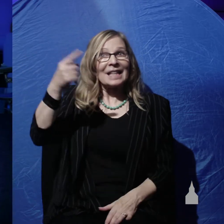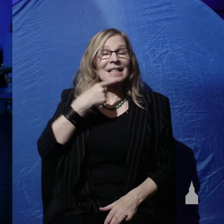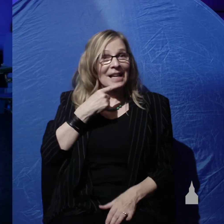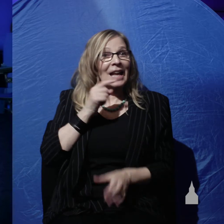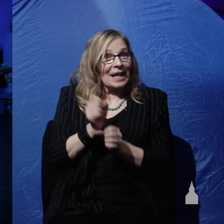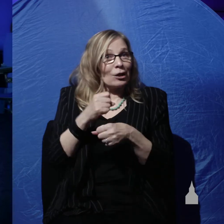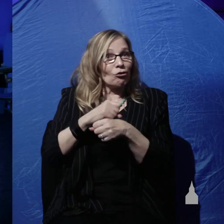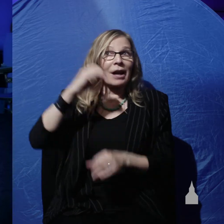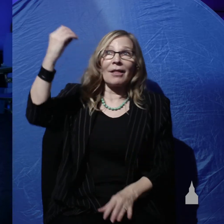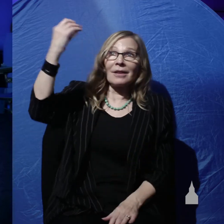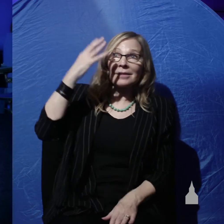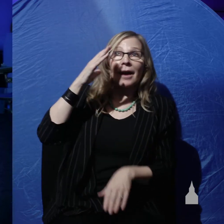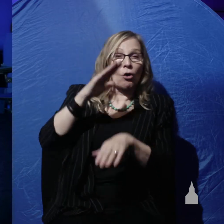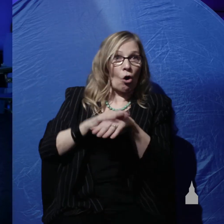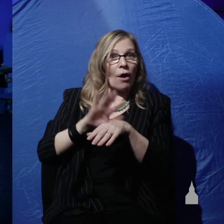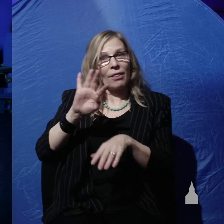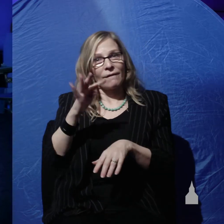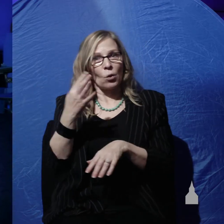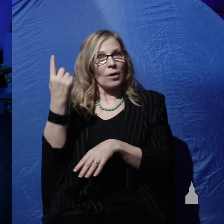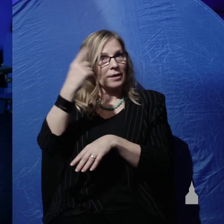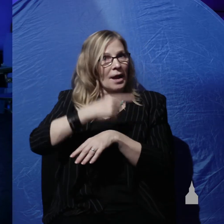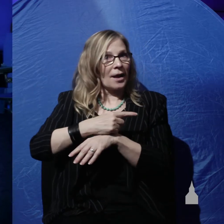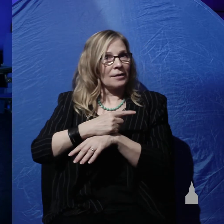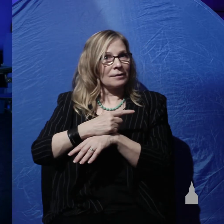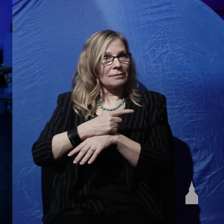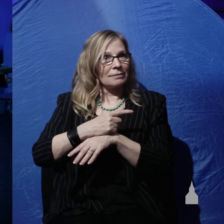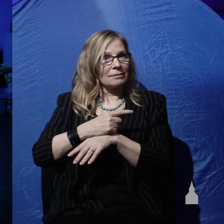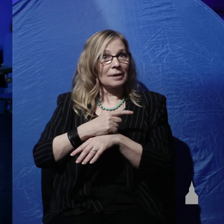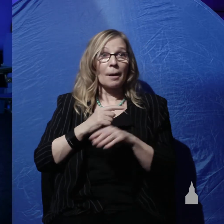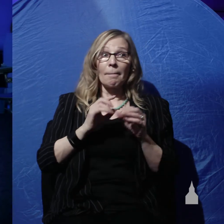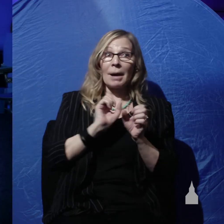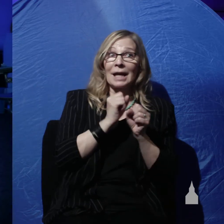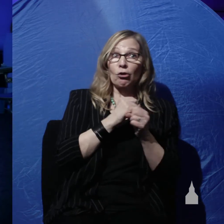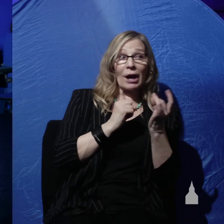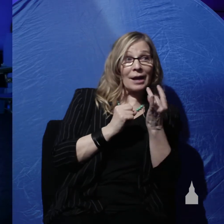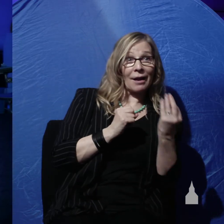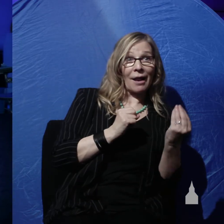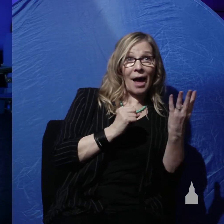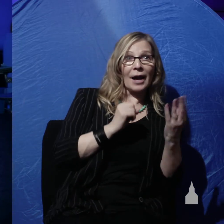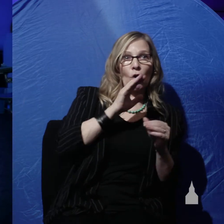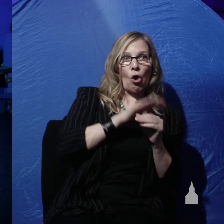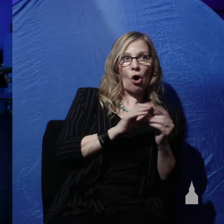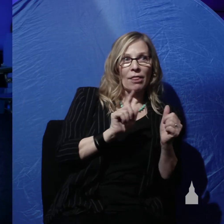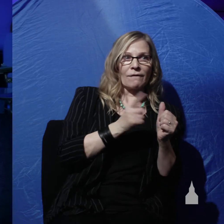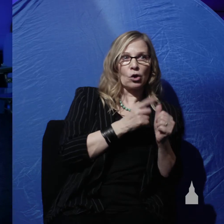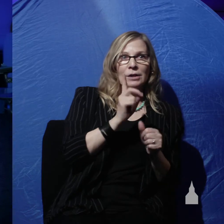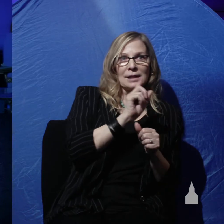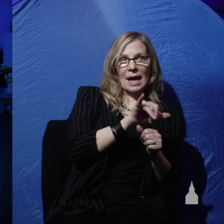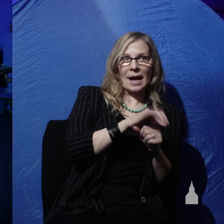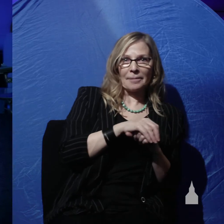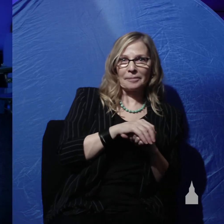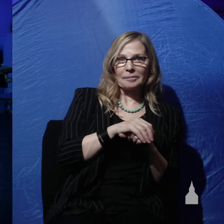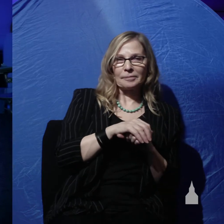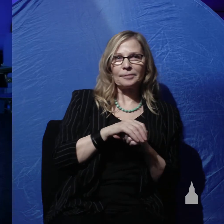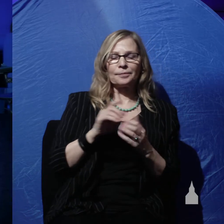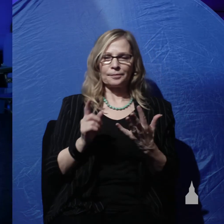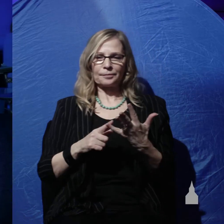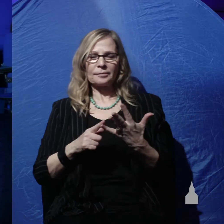on day four and He created the light on day one. Oh, yes, but Terry, Yom is used in a non